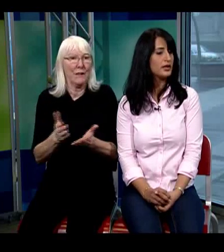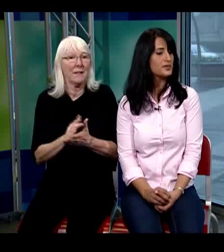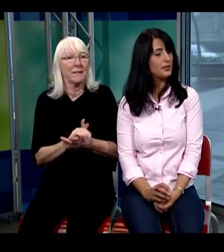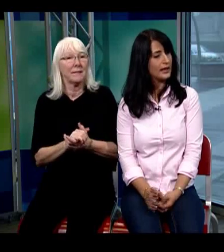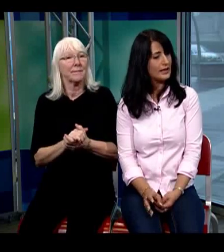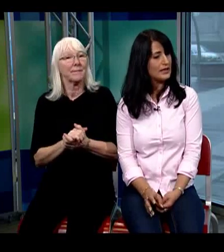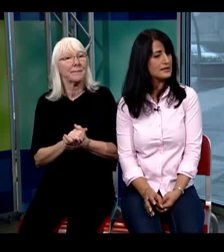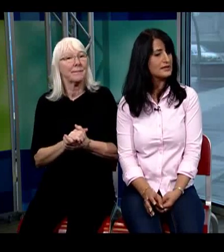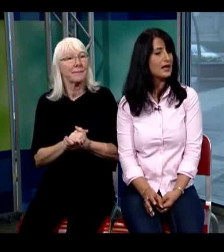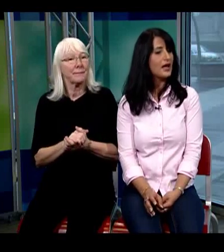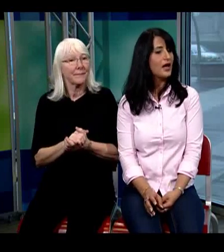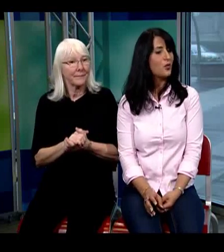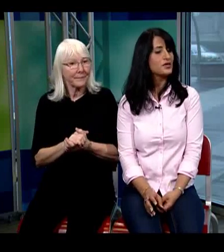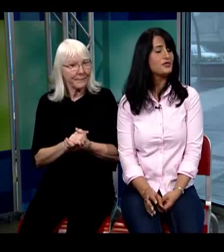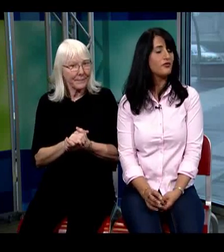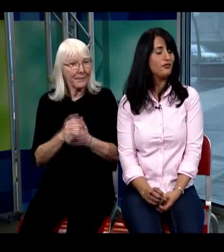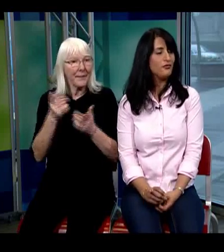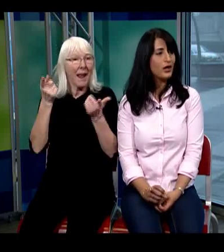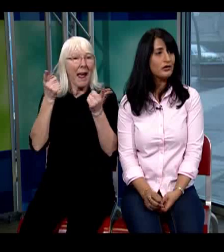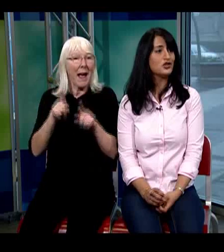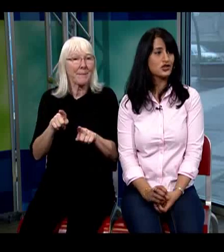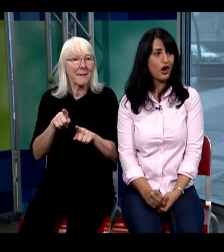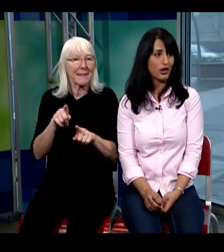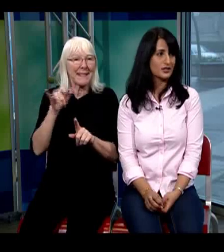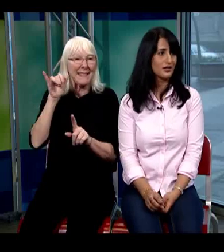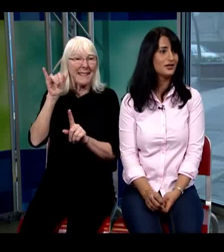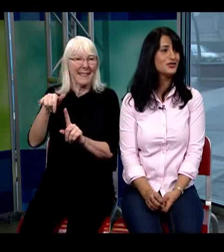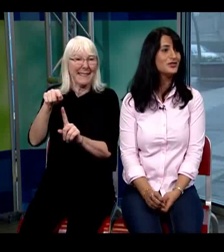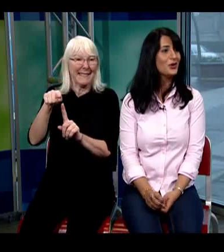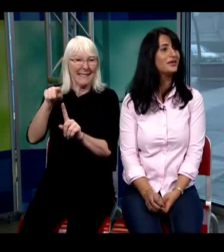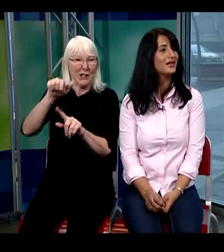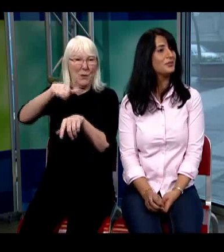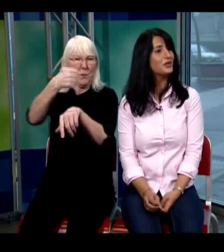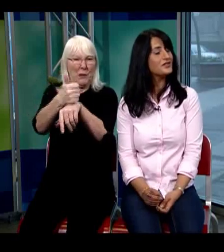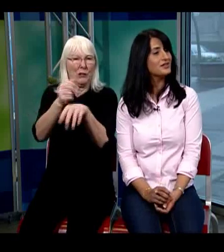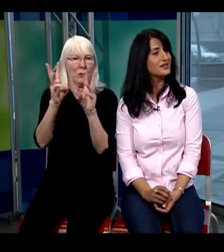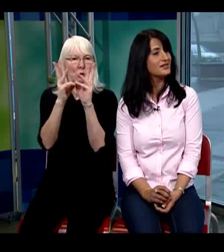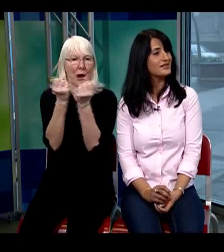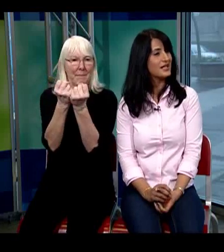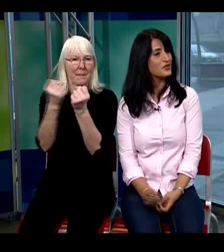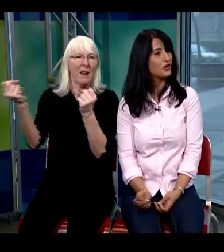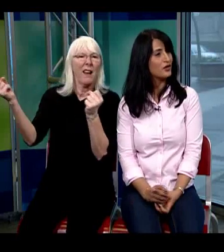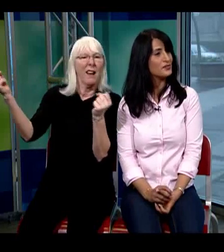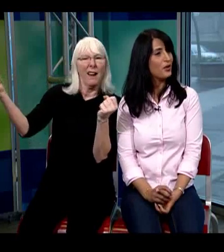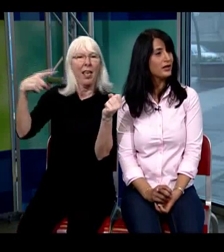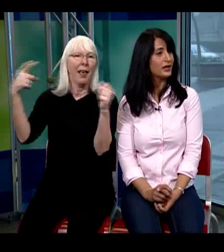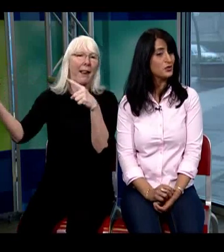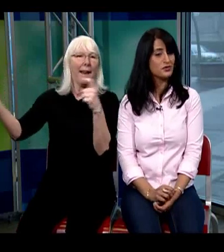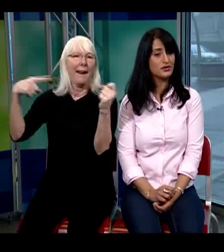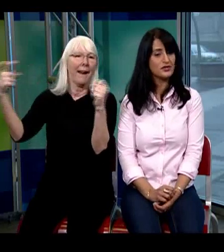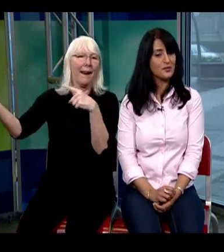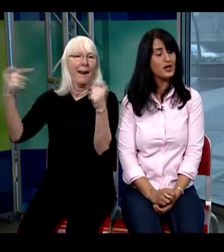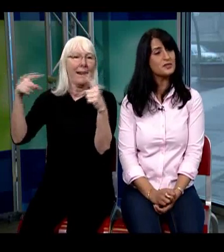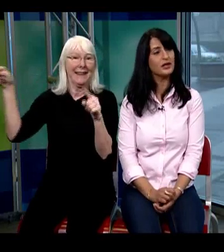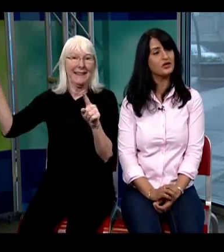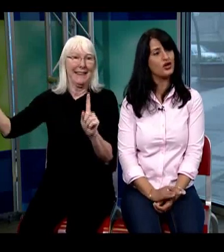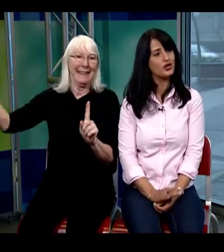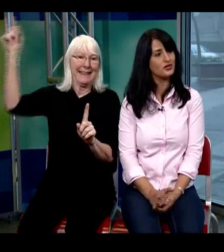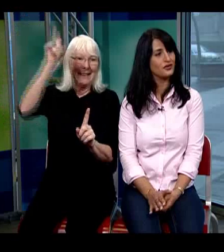back east was very shocked to know that the person this he was he corresponding and who's responsible in charge of